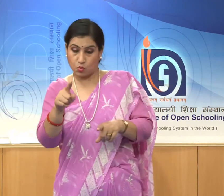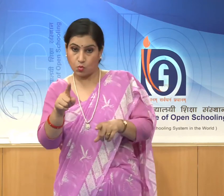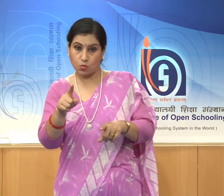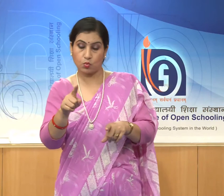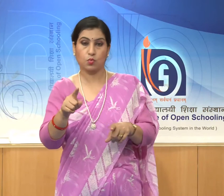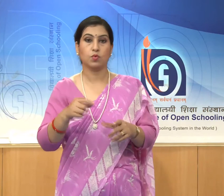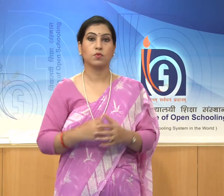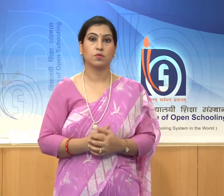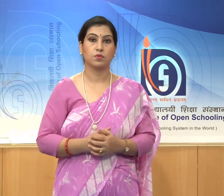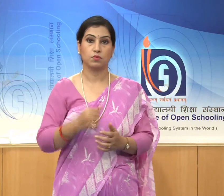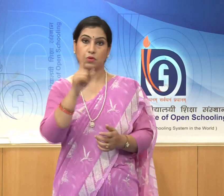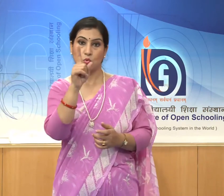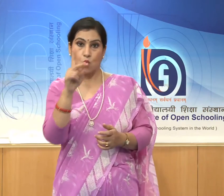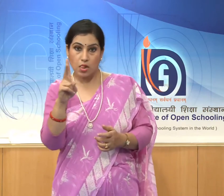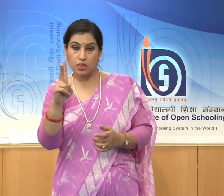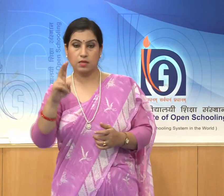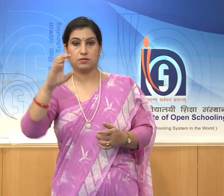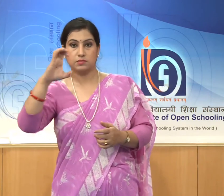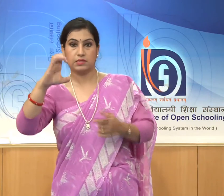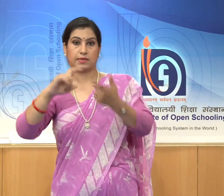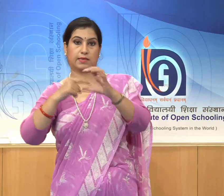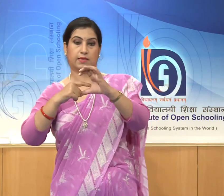to 12th century CE.